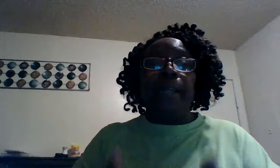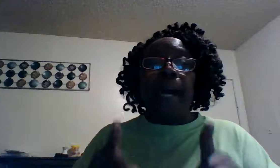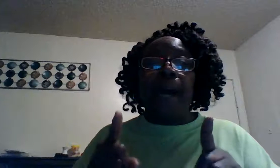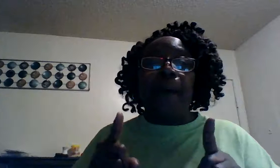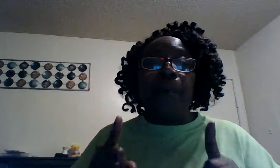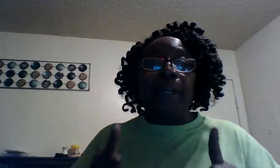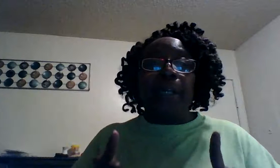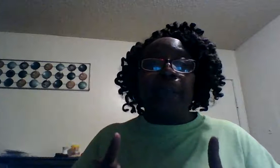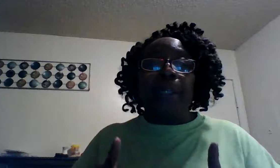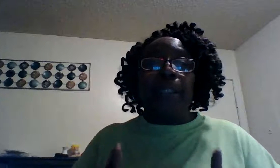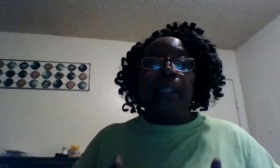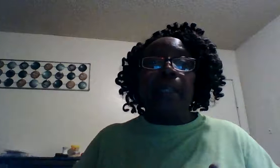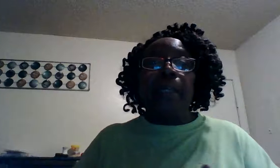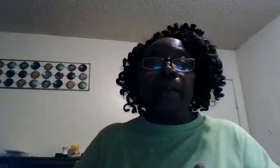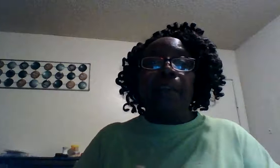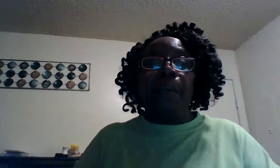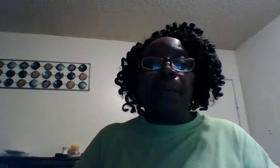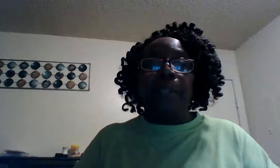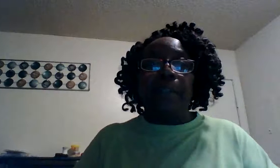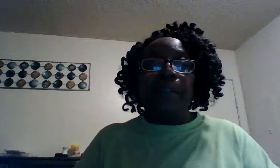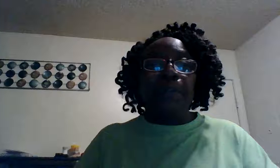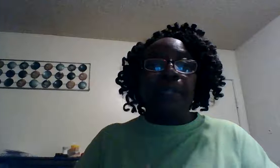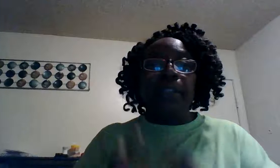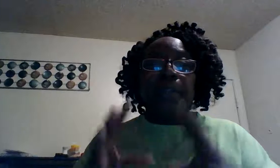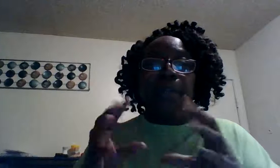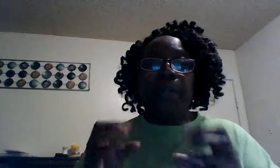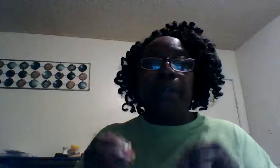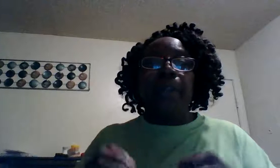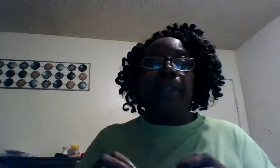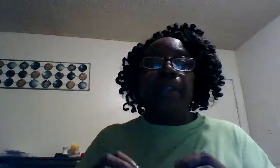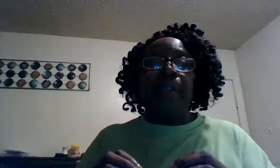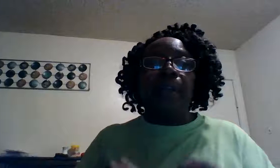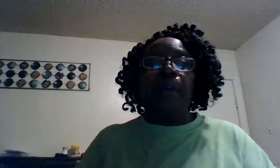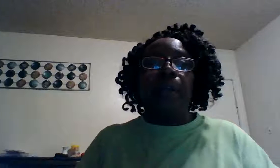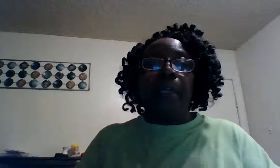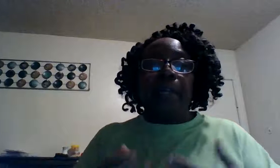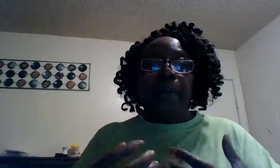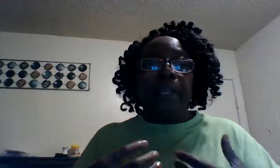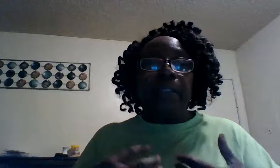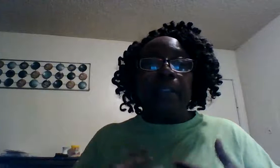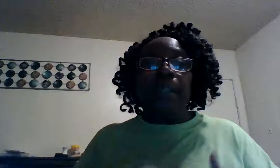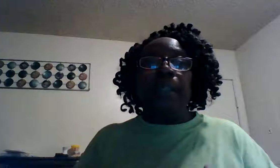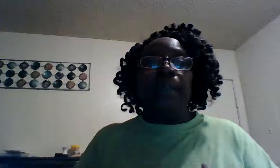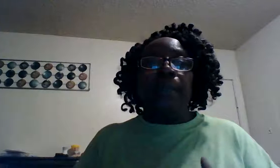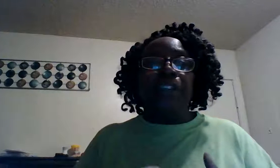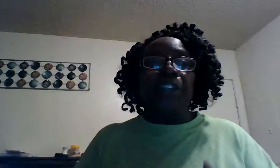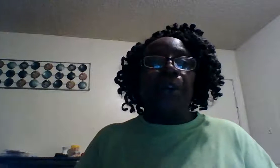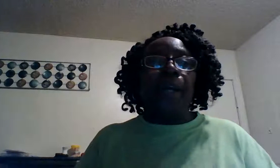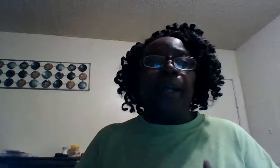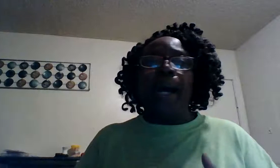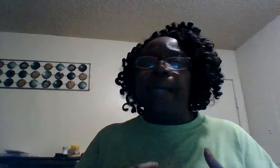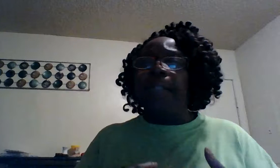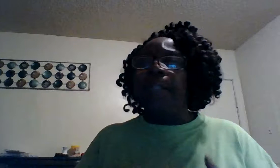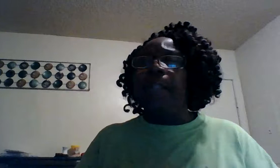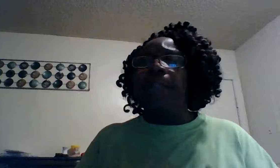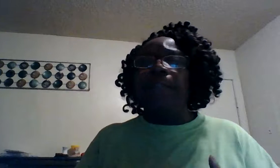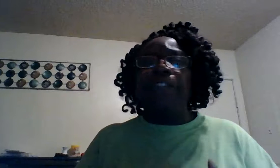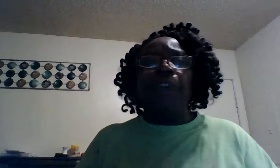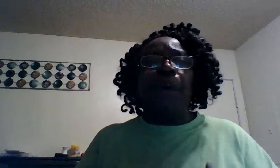God with his love flowing through you his spirit of the Lord is love joy God is love joy